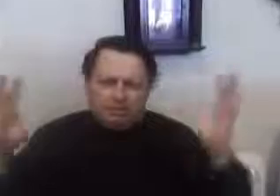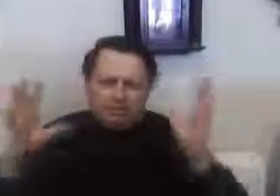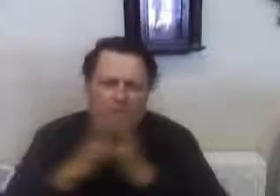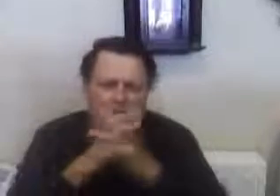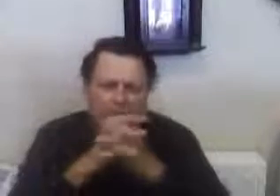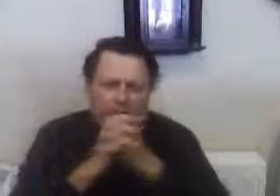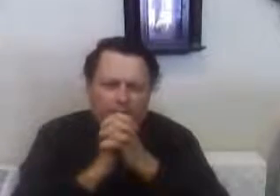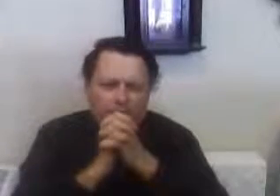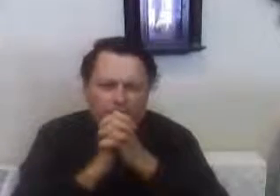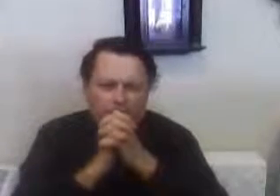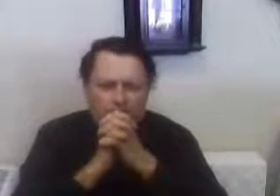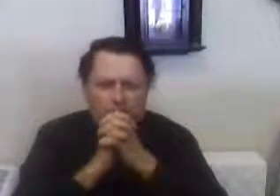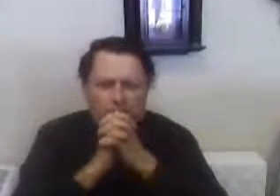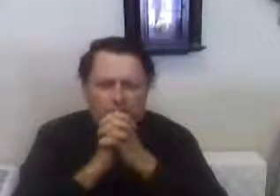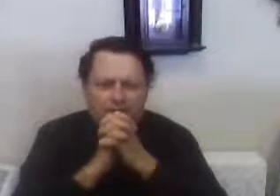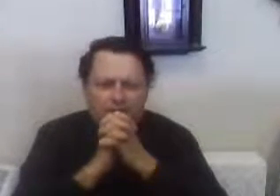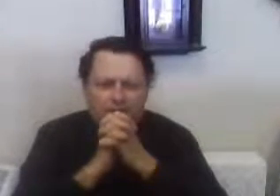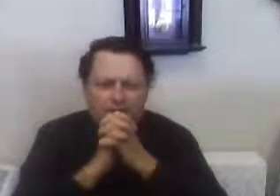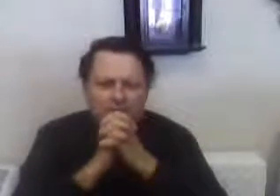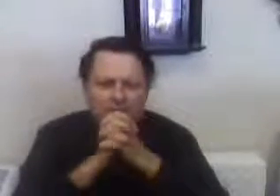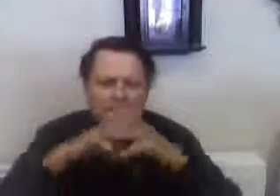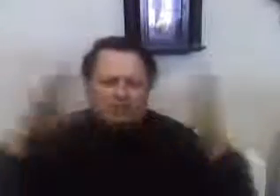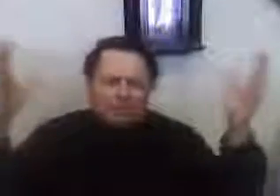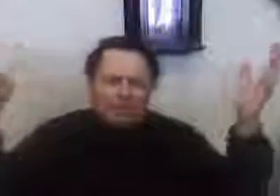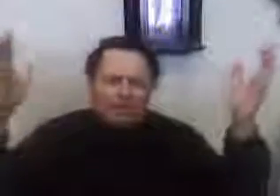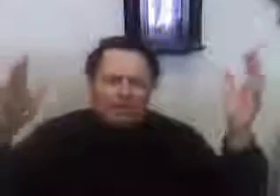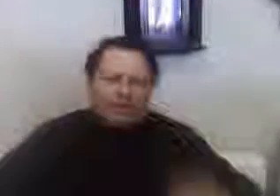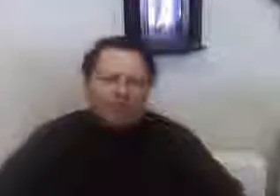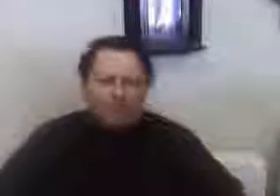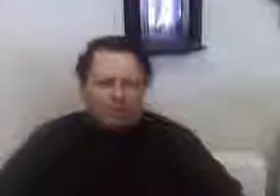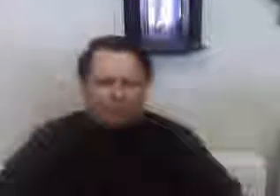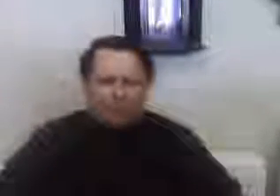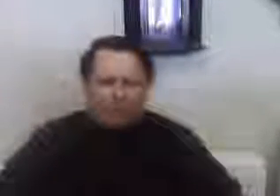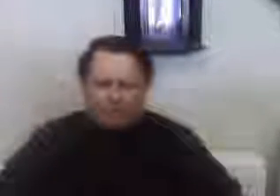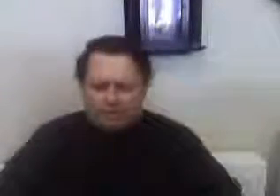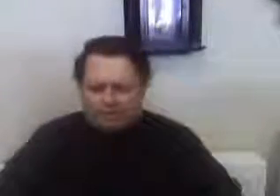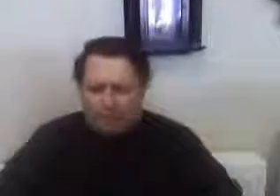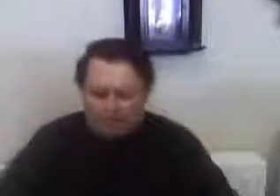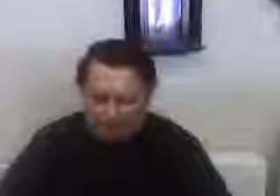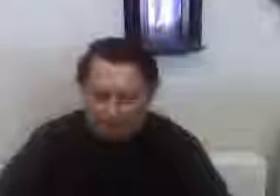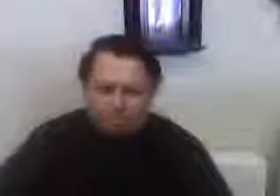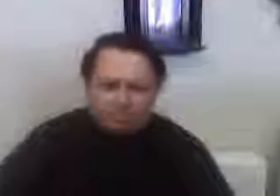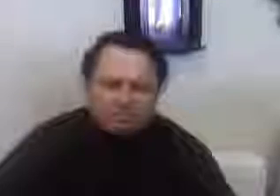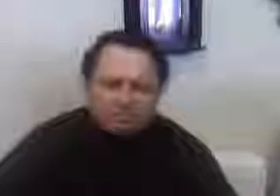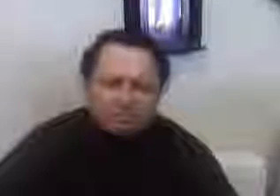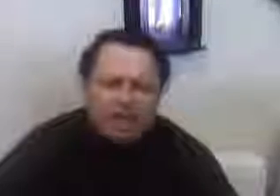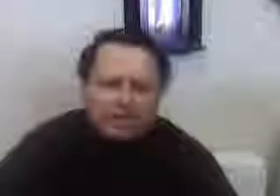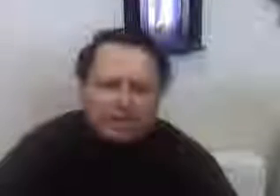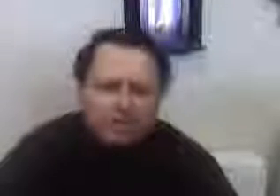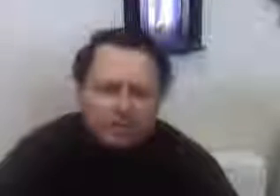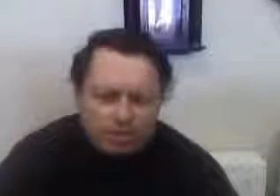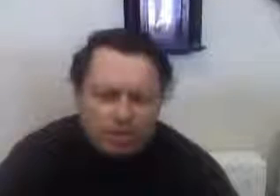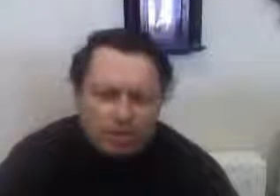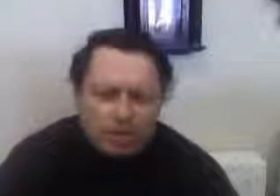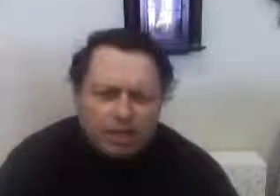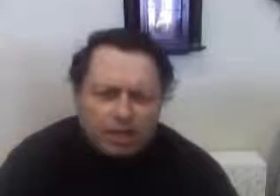And when they both work together, we have economic growth within the society. Thank you. This is JD.